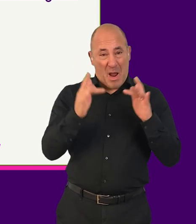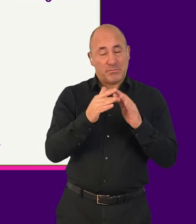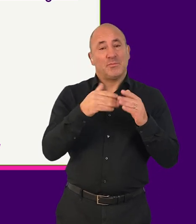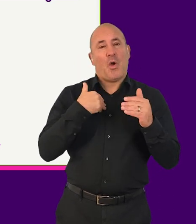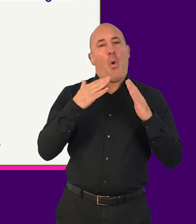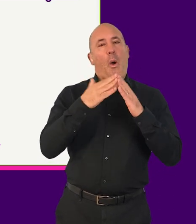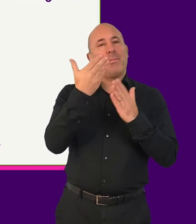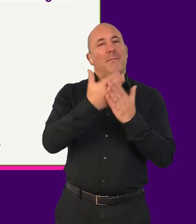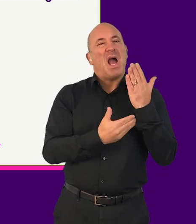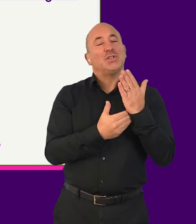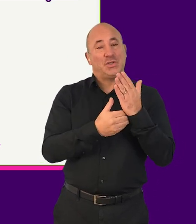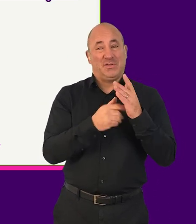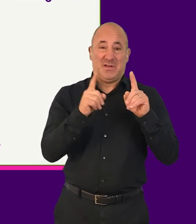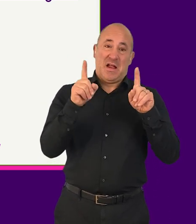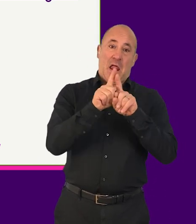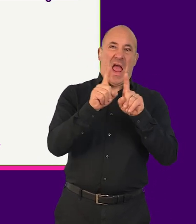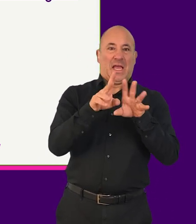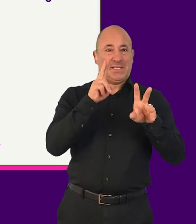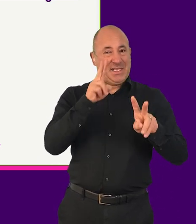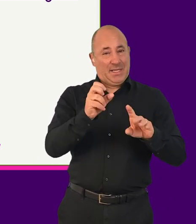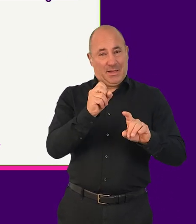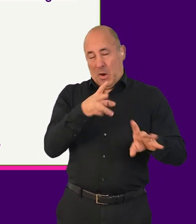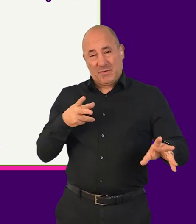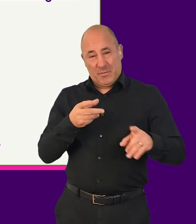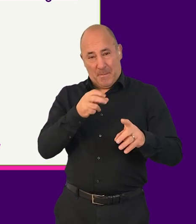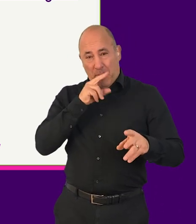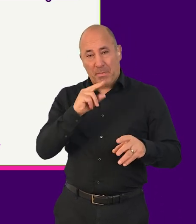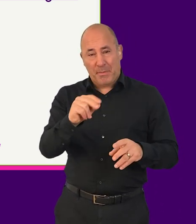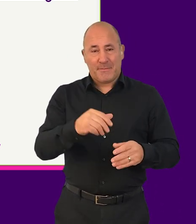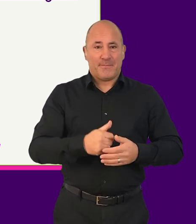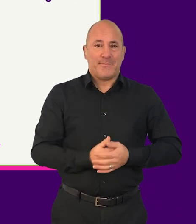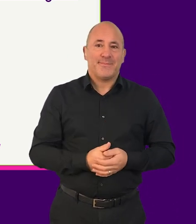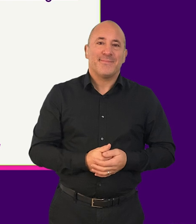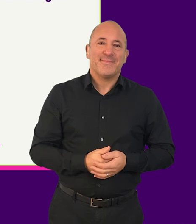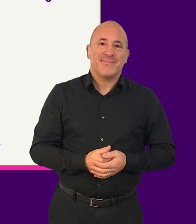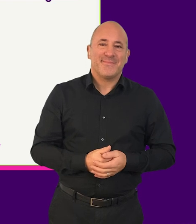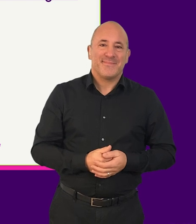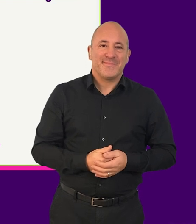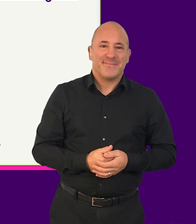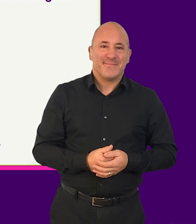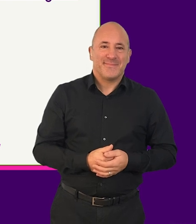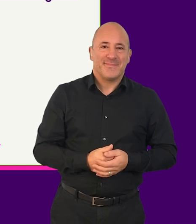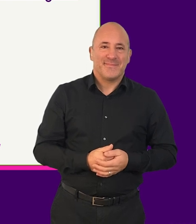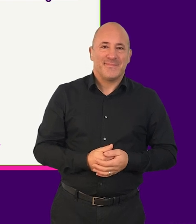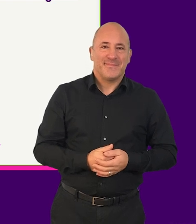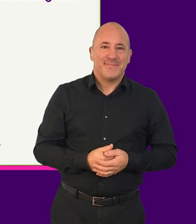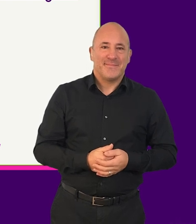on the Tetralogical website's homepage. RATE SIDER 60 ALT PLUS R. 100.